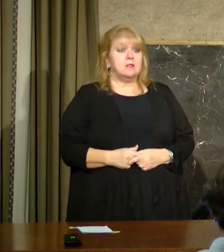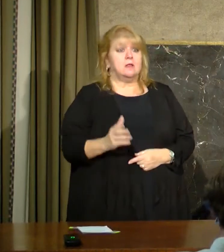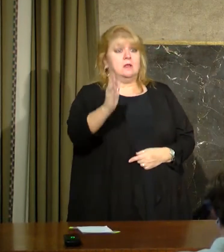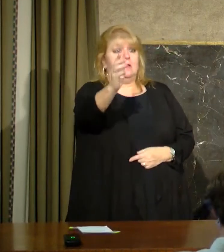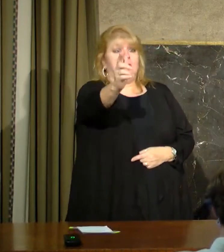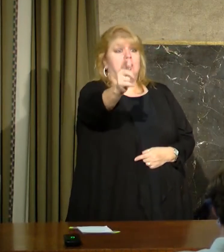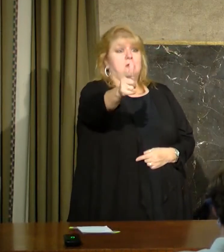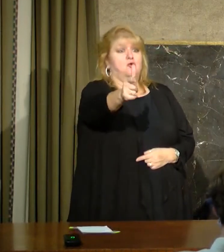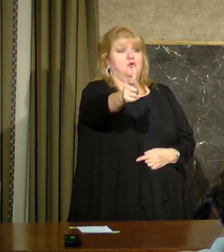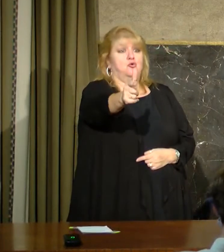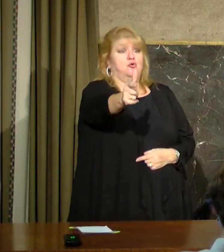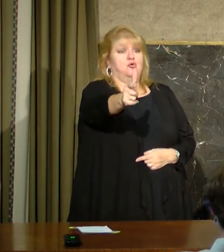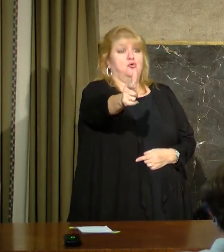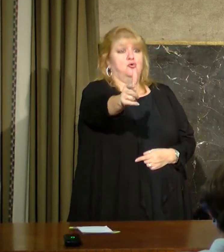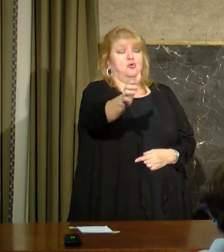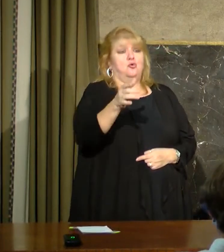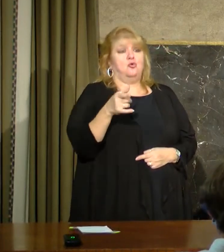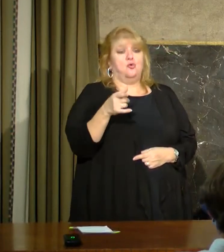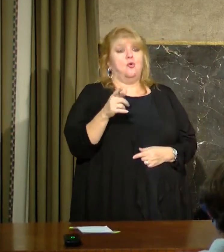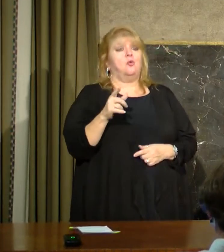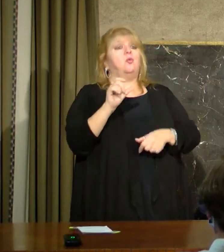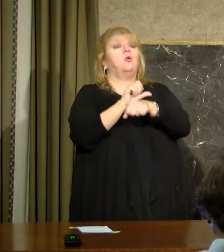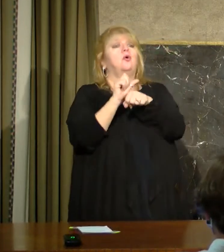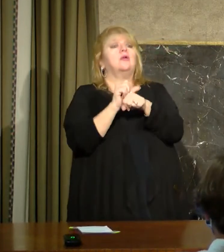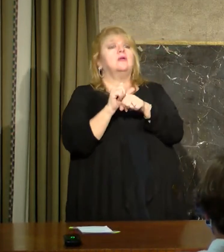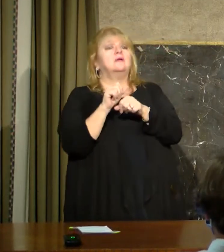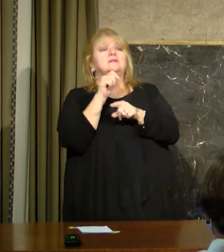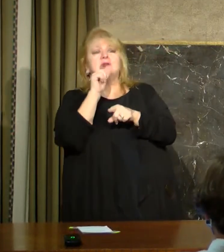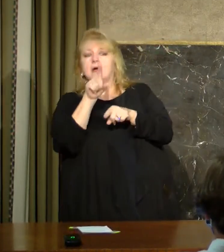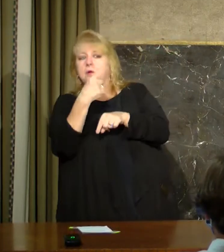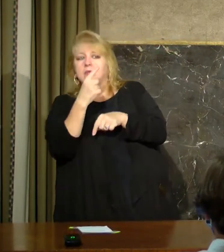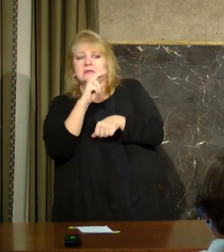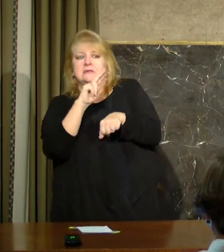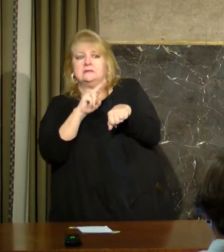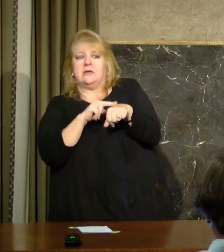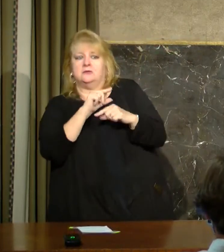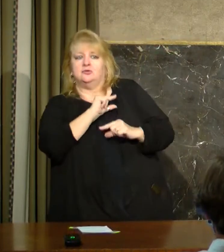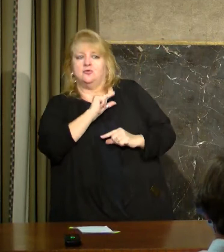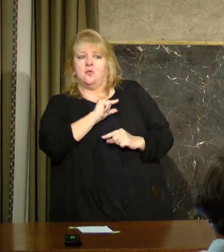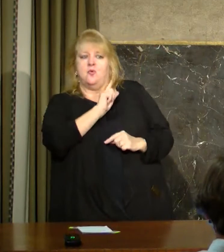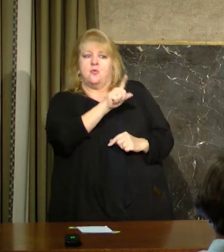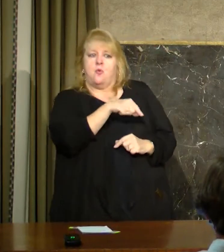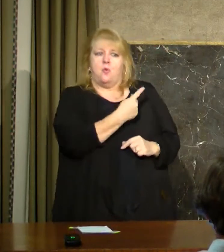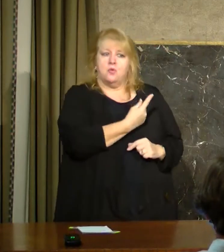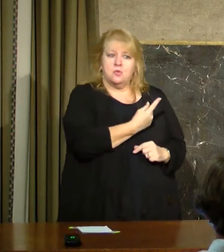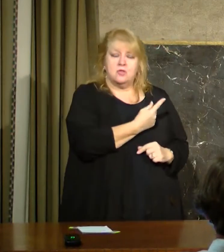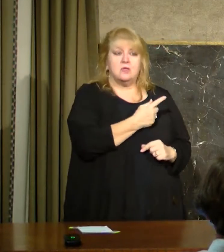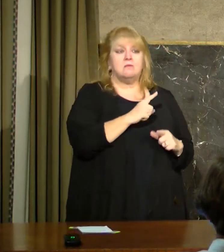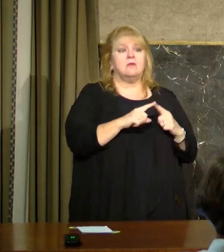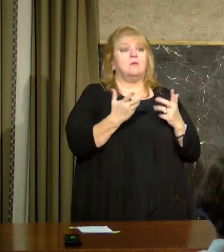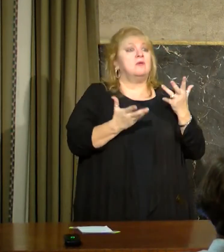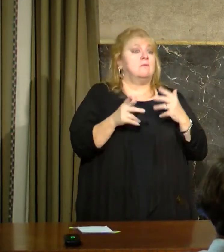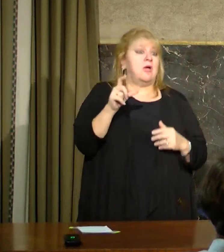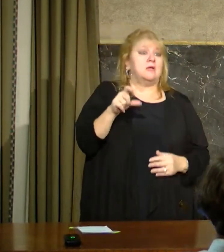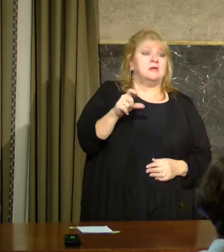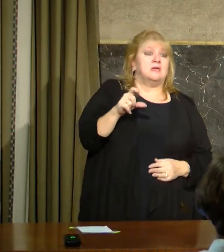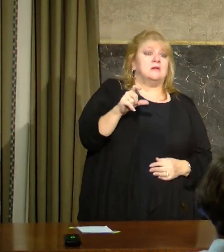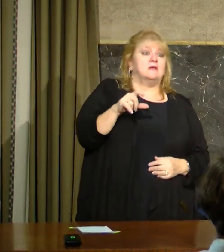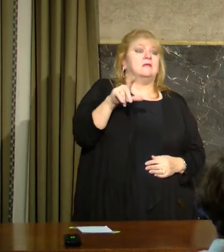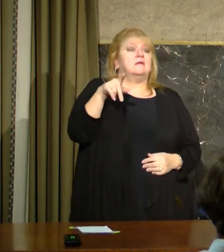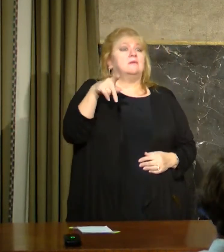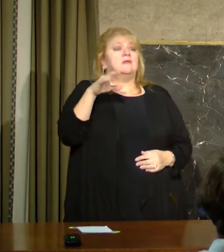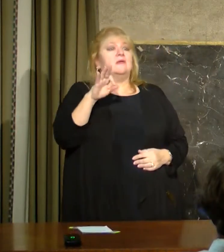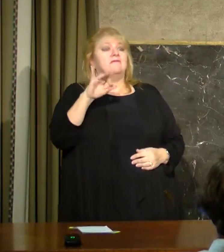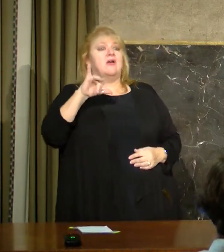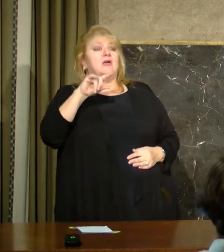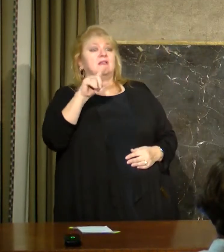are able, working with a variety of partners, not just the National Guard. But, for example, we may need to do that with Pfizer